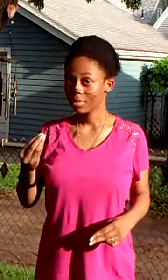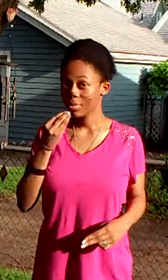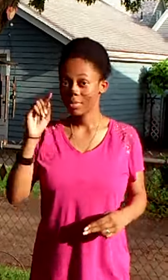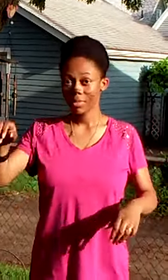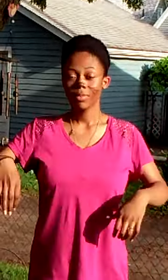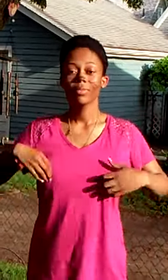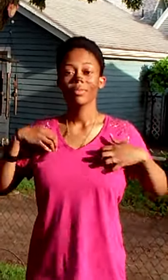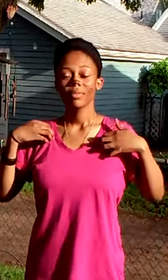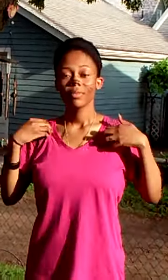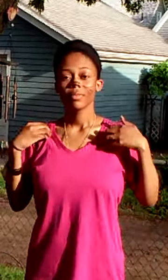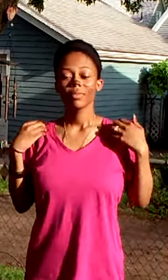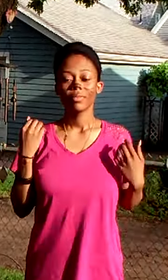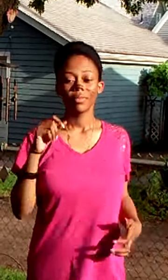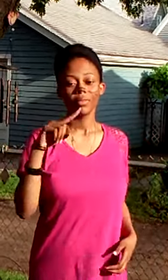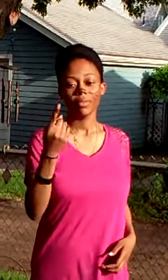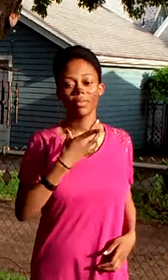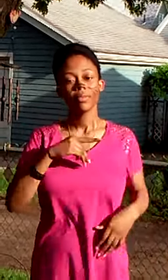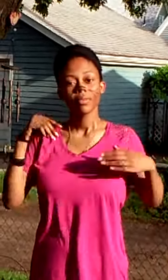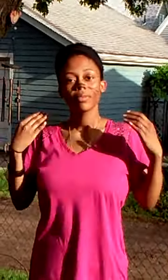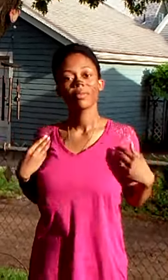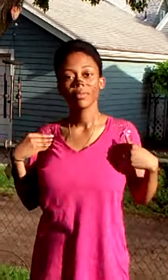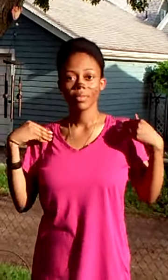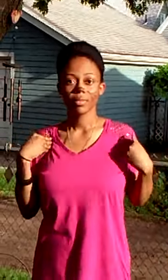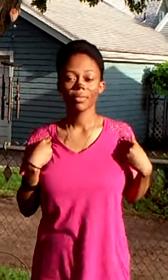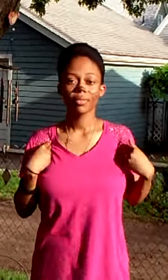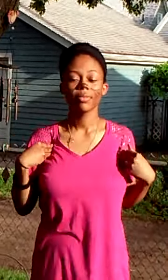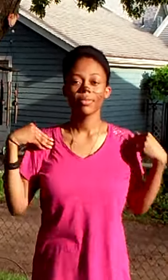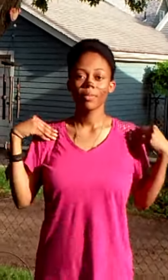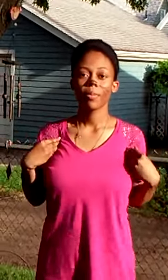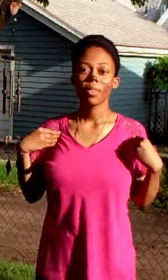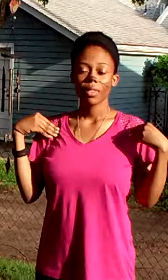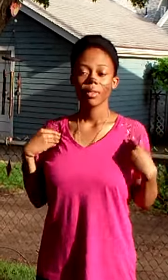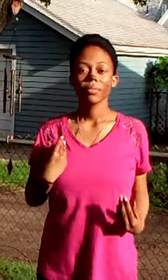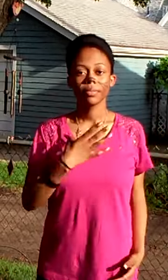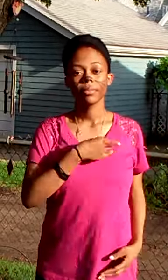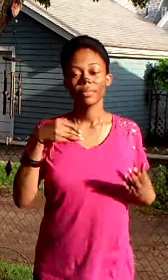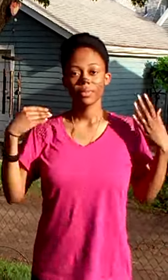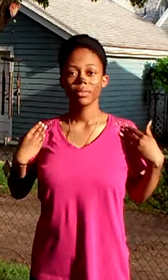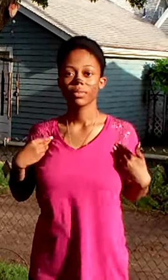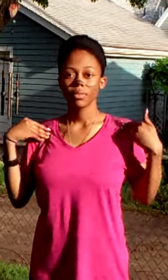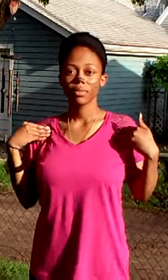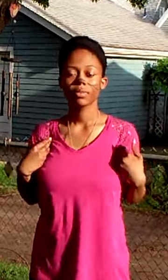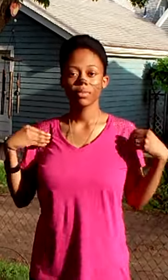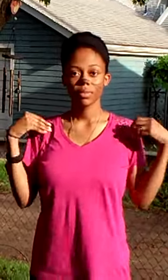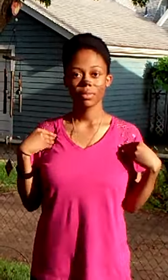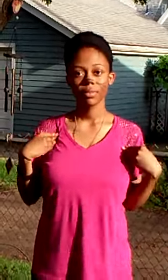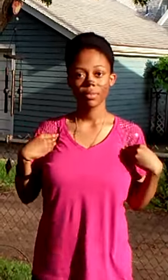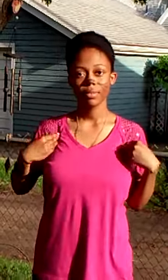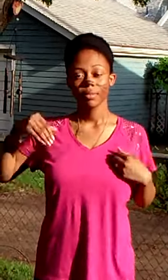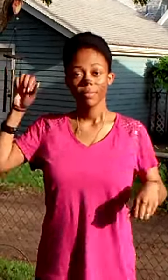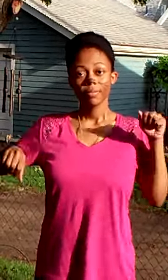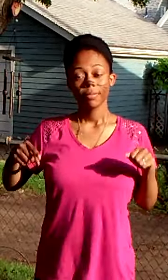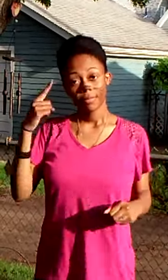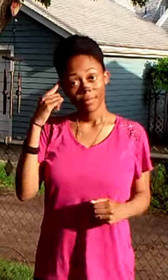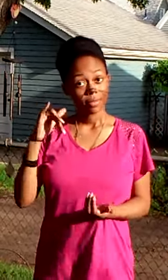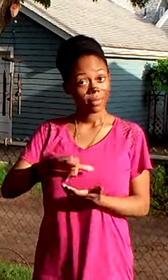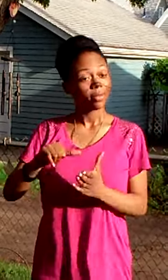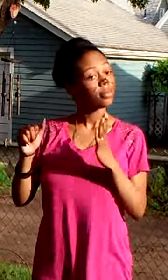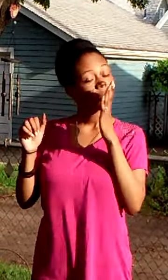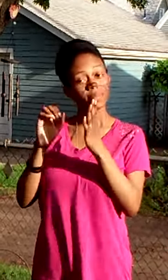down, eat you alive Just like animals, animals, like animals, balls Maybe you think